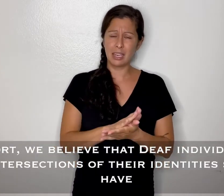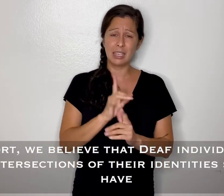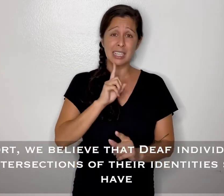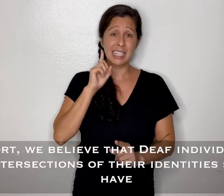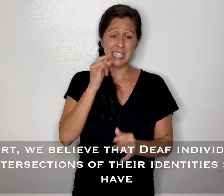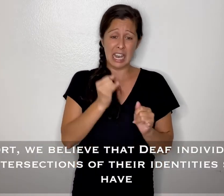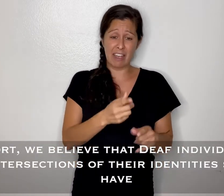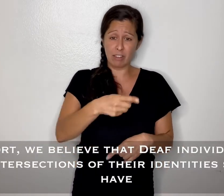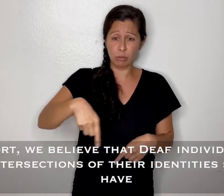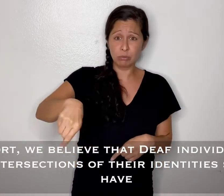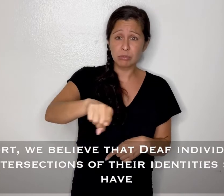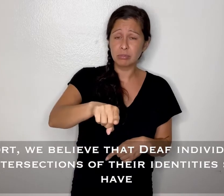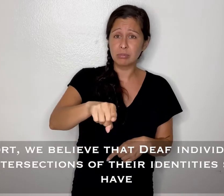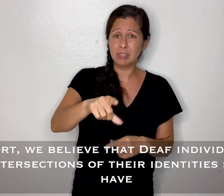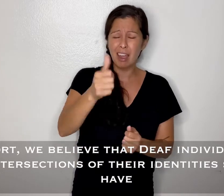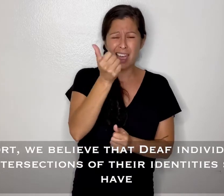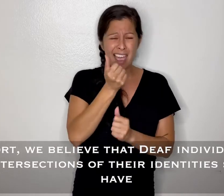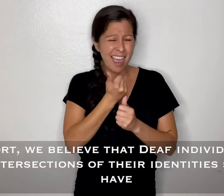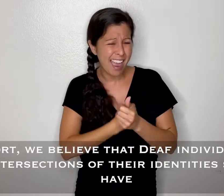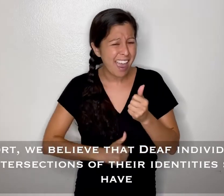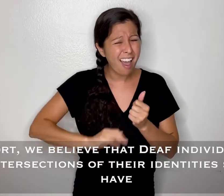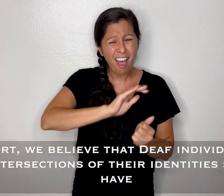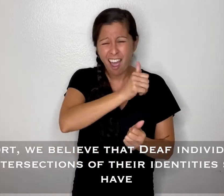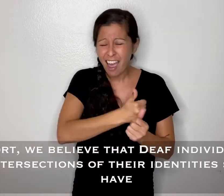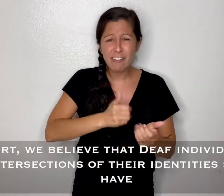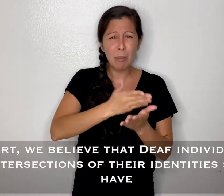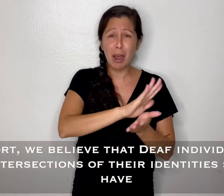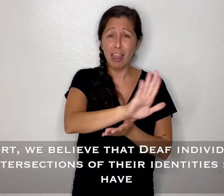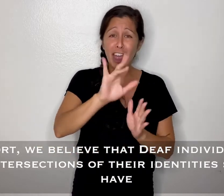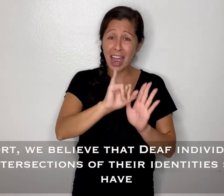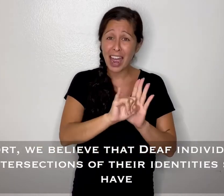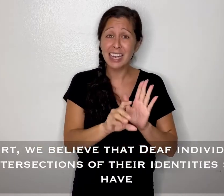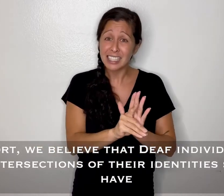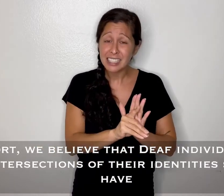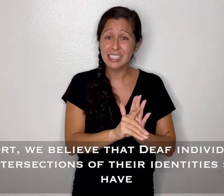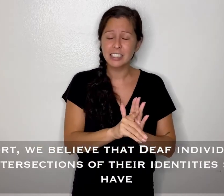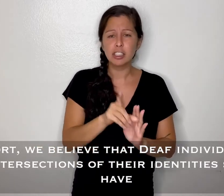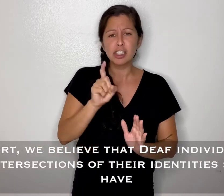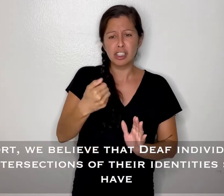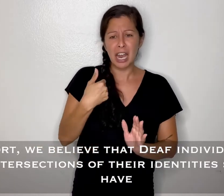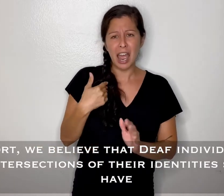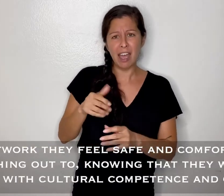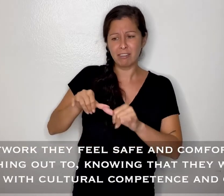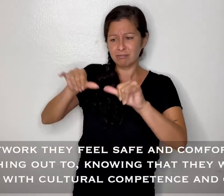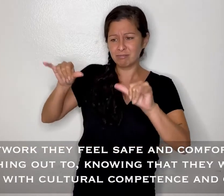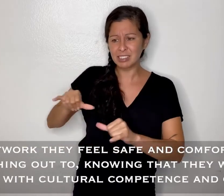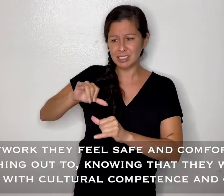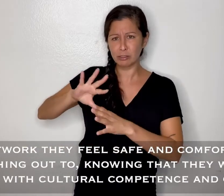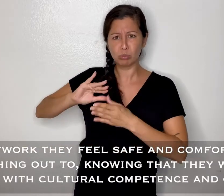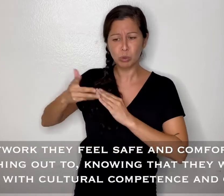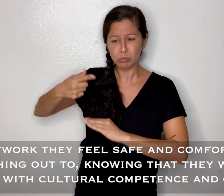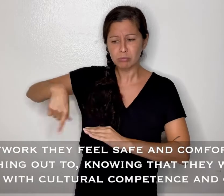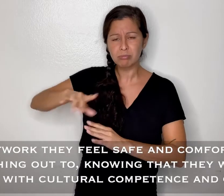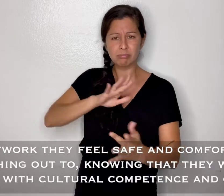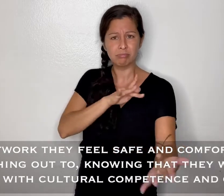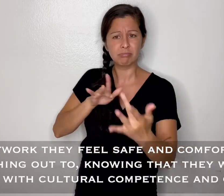In short, we believe that Deaf individuals at all intersections of their identity should have a network